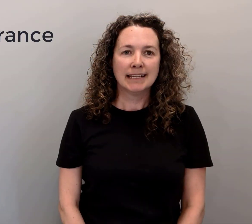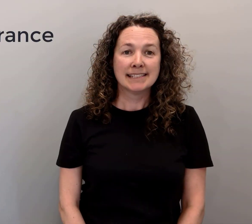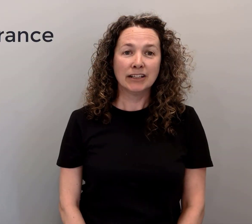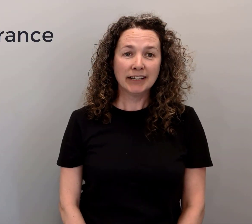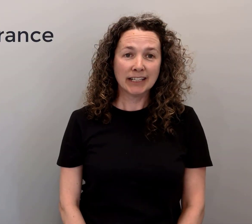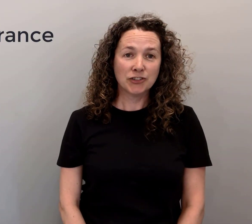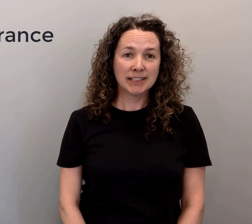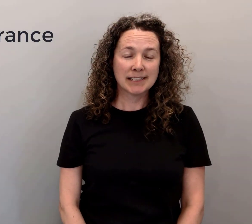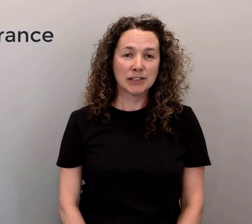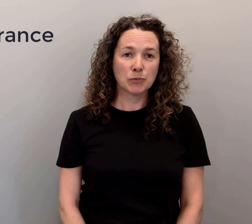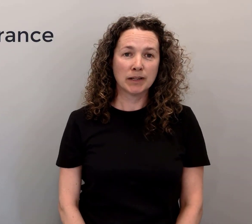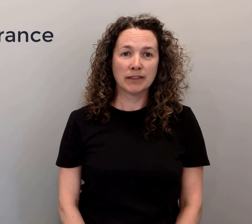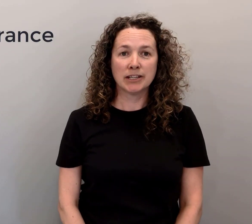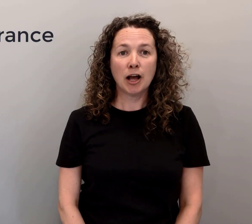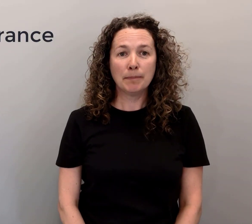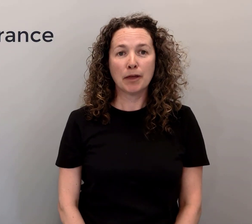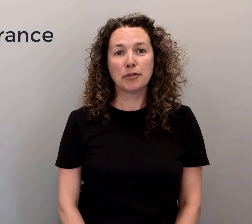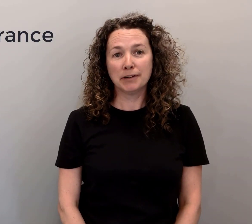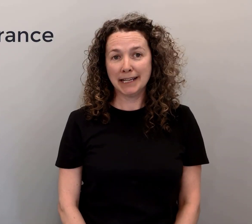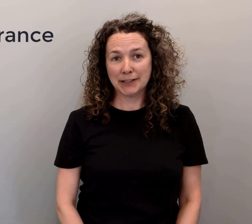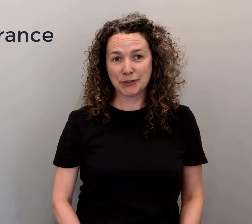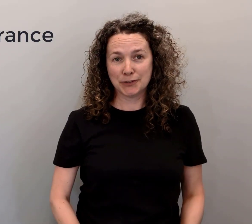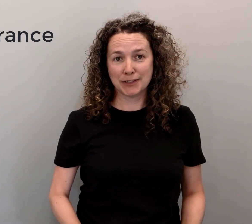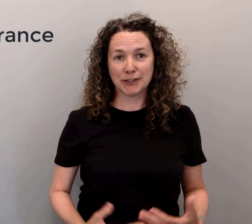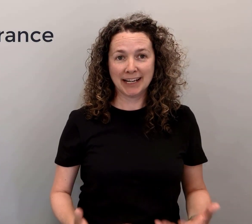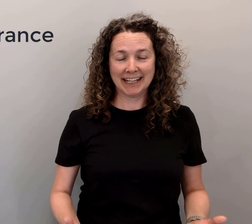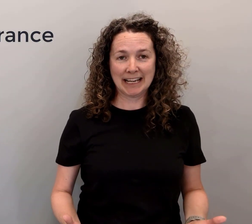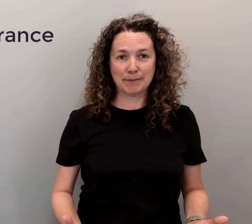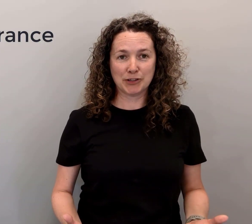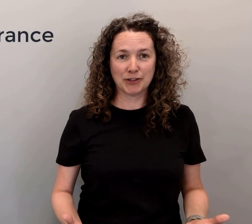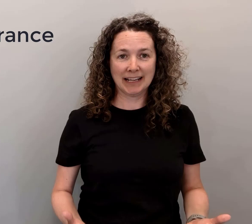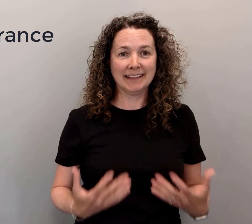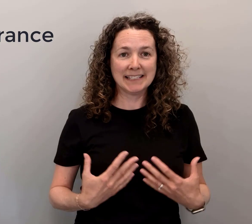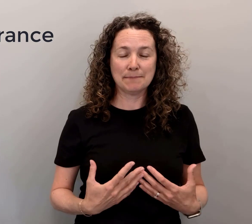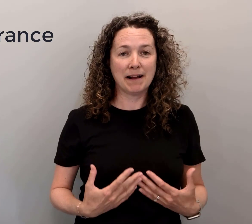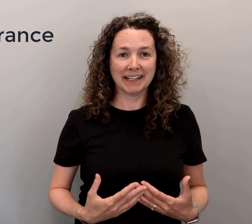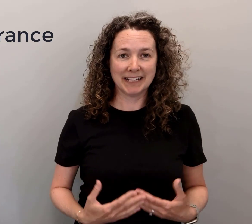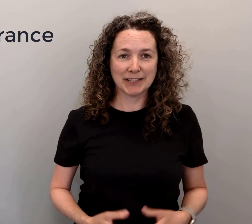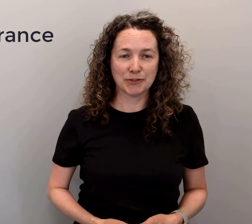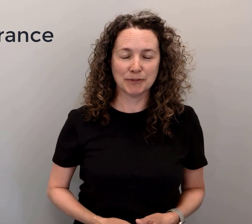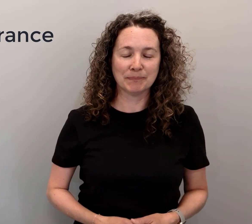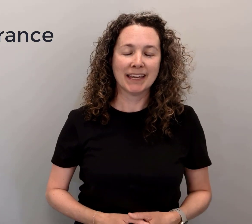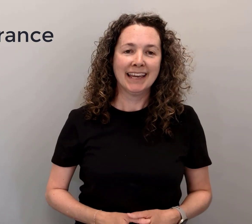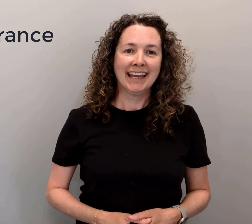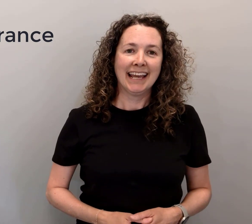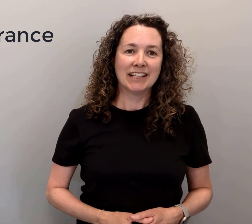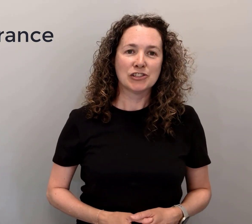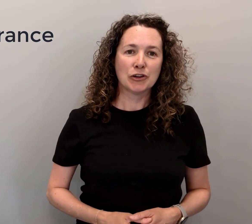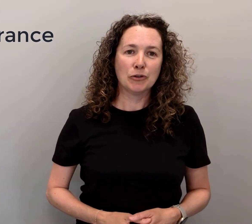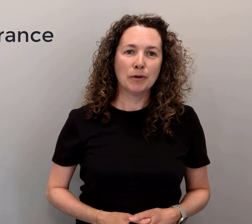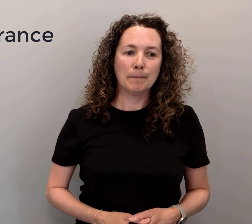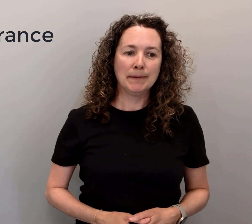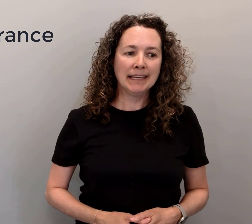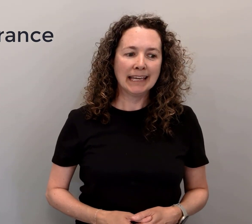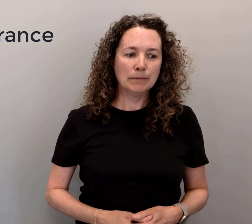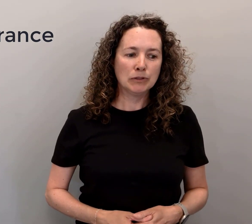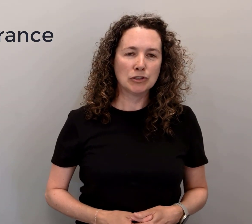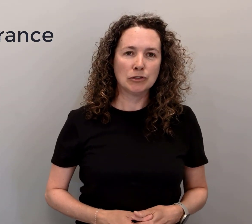Steric hindrance is one of the top three answers in organic chemistry, at least in my classroom. And so being able to